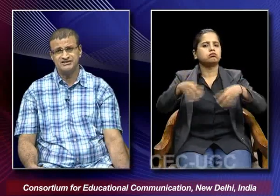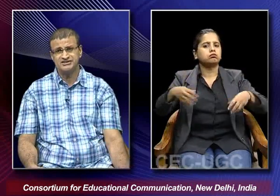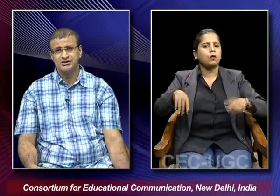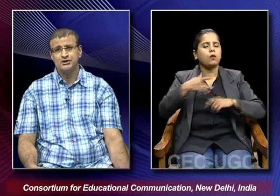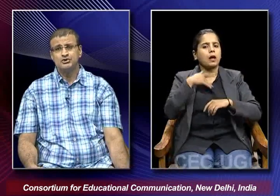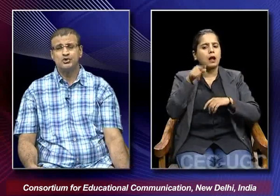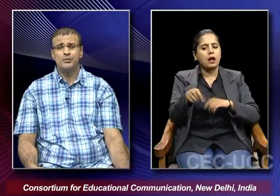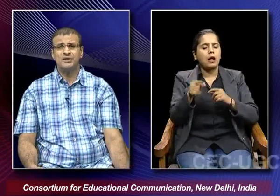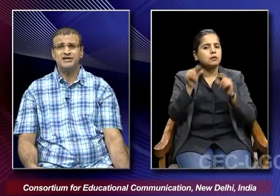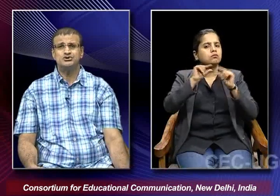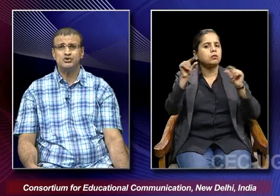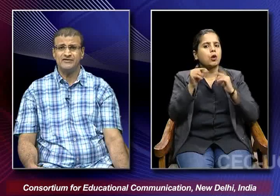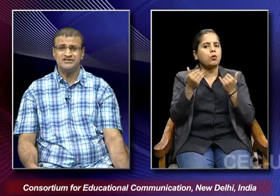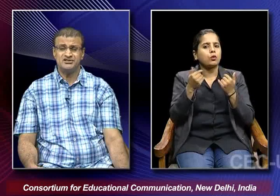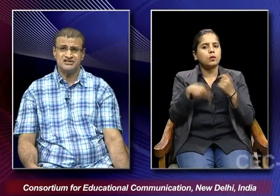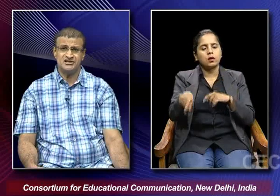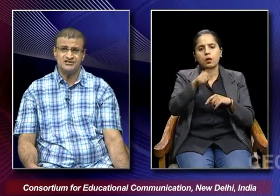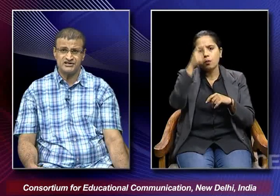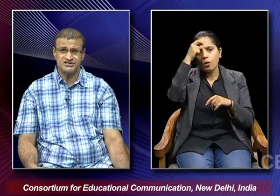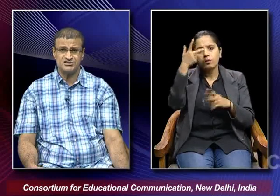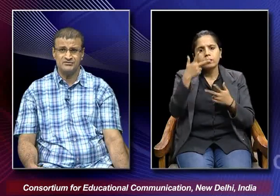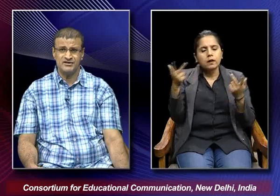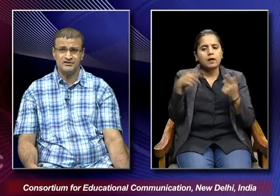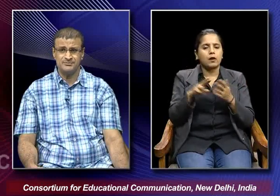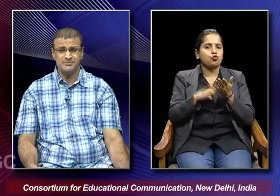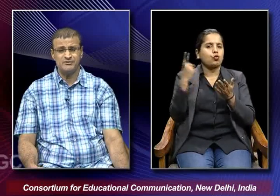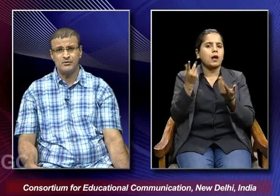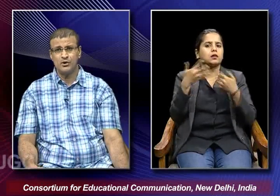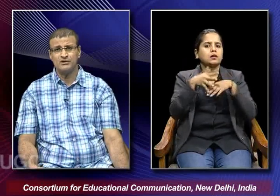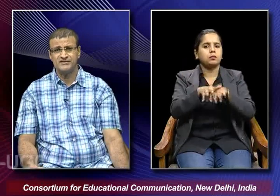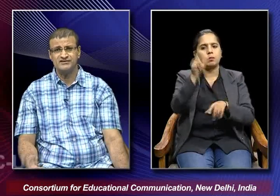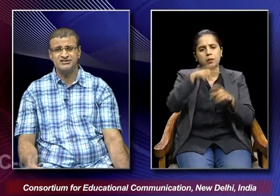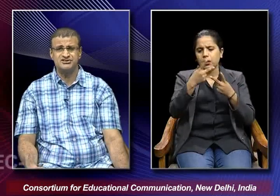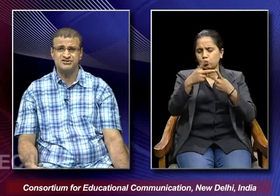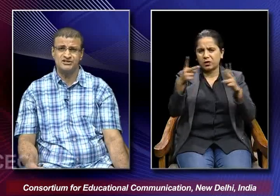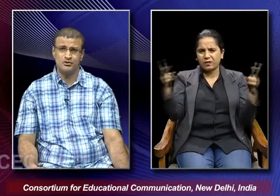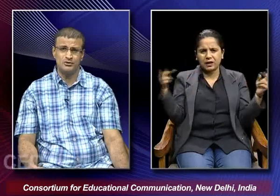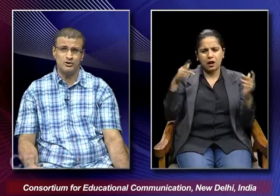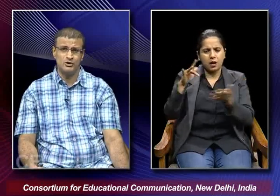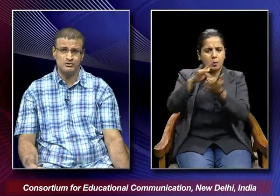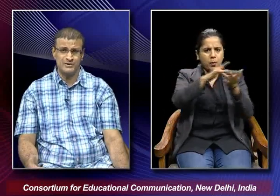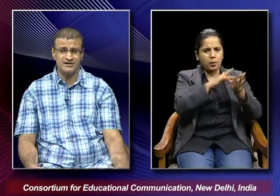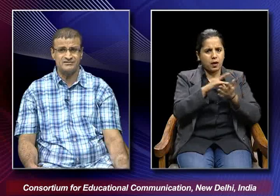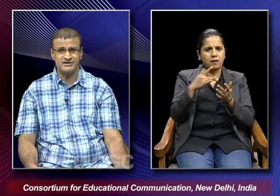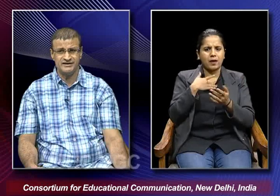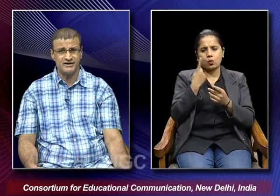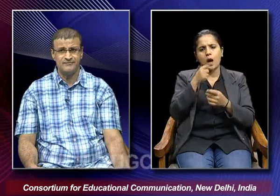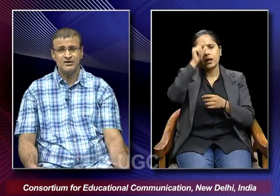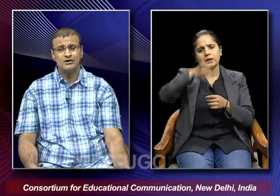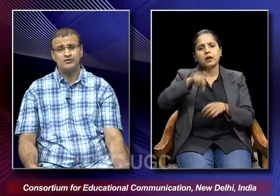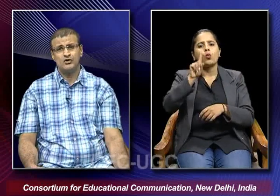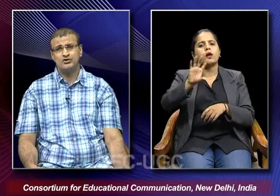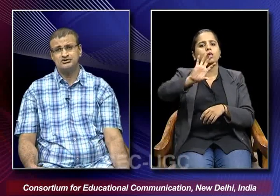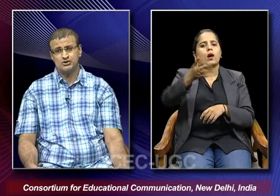lines so the issue of national integration where the people from all different regions they all belong to one country india